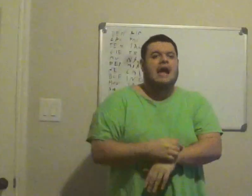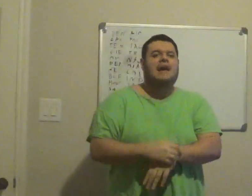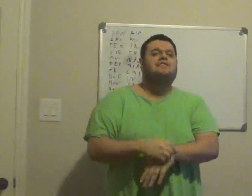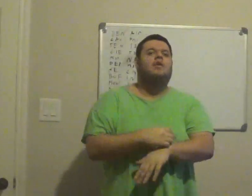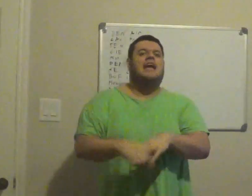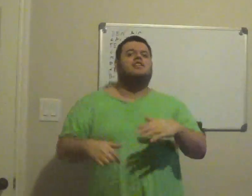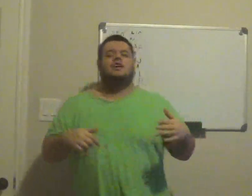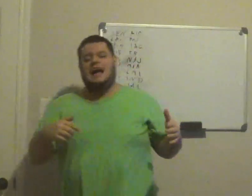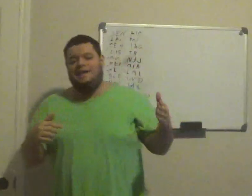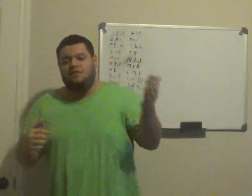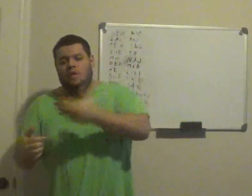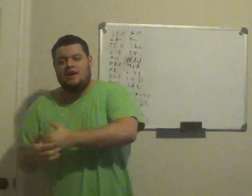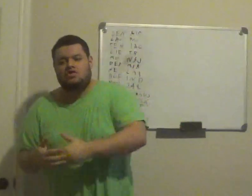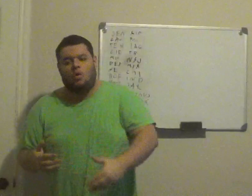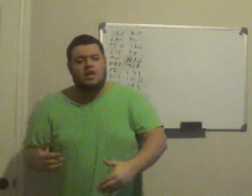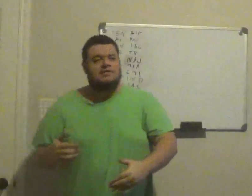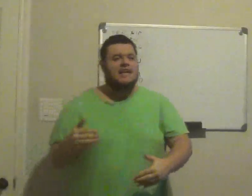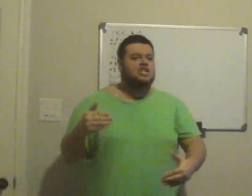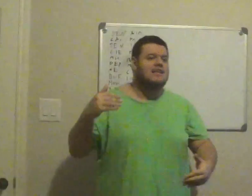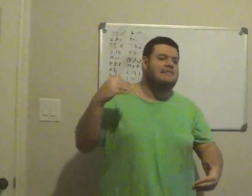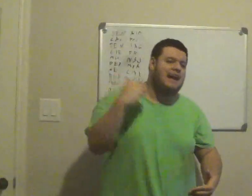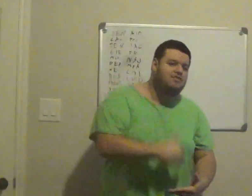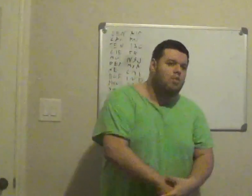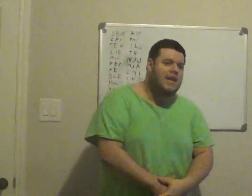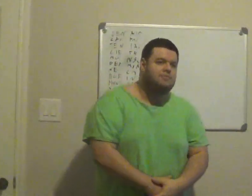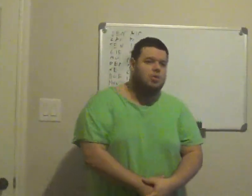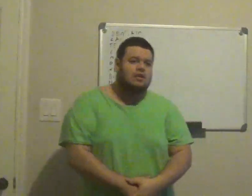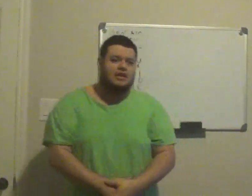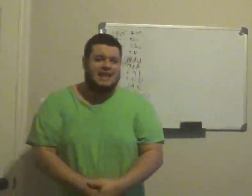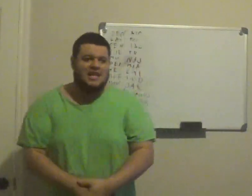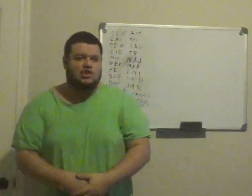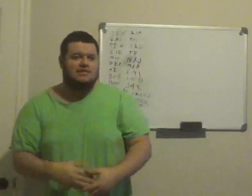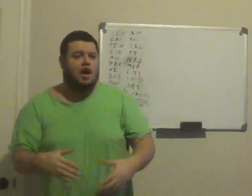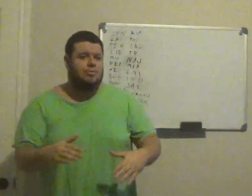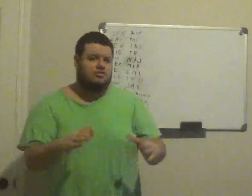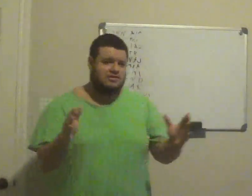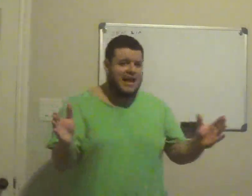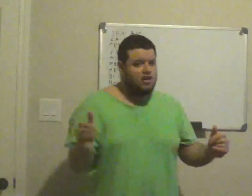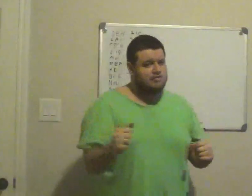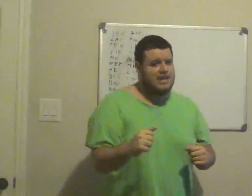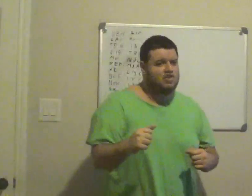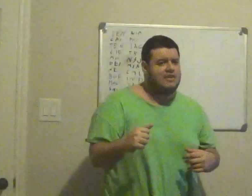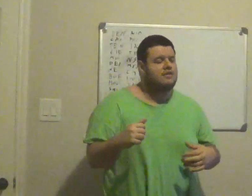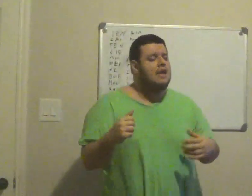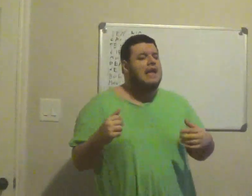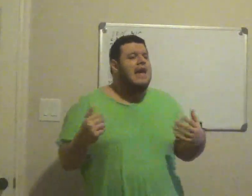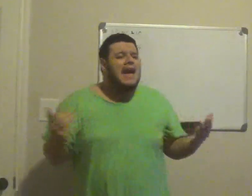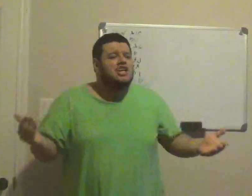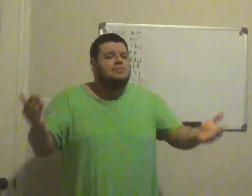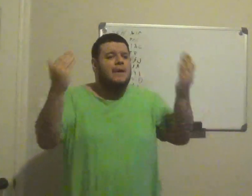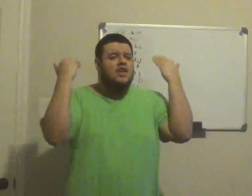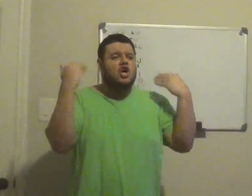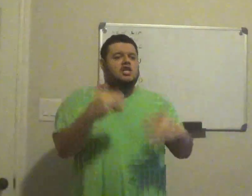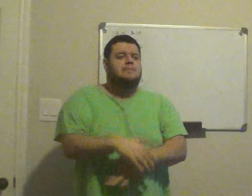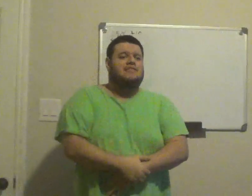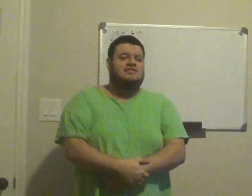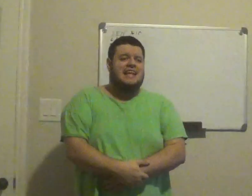have, okay, look, have the Raiders go to Los Angeles, have the Rams go to Los Angeles, obviously stay in Los Angeles, and just bring the Chargers back to San